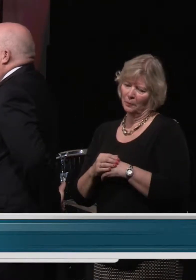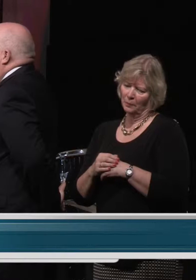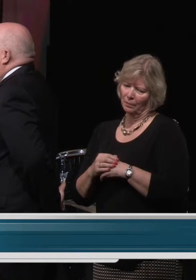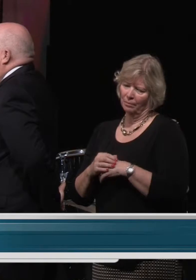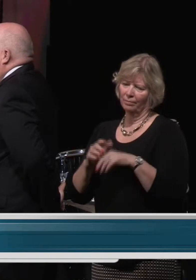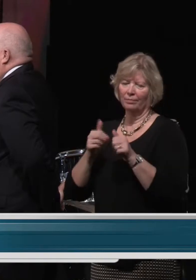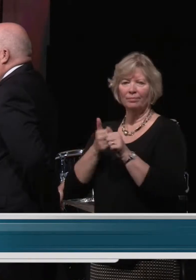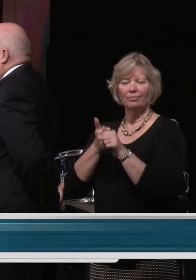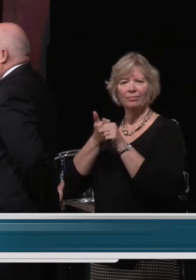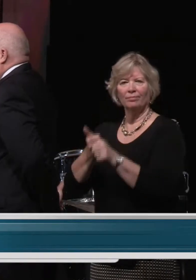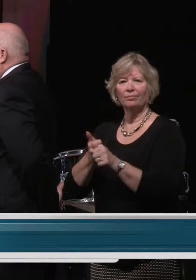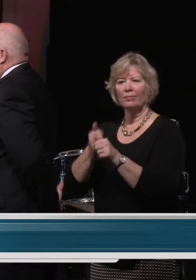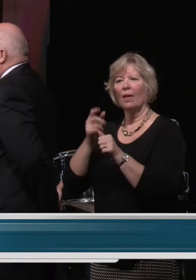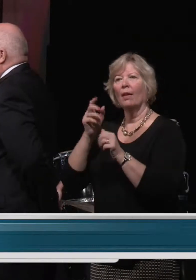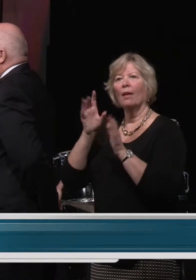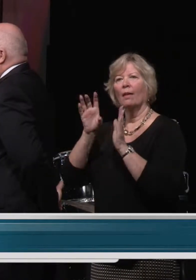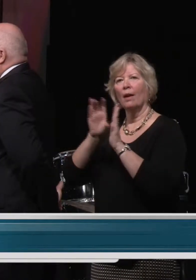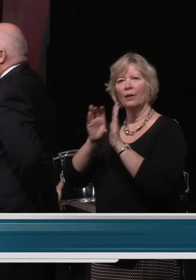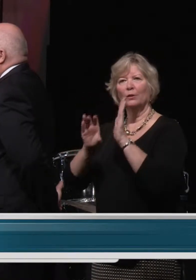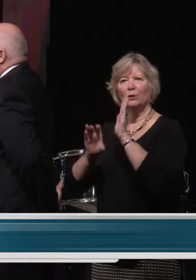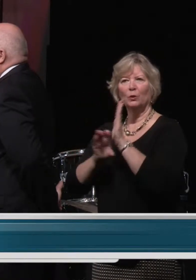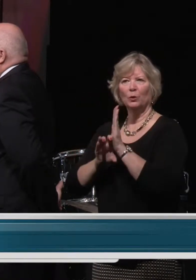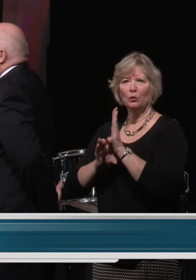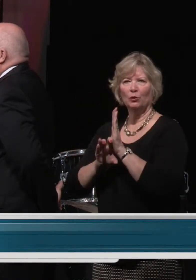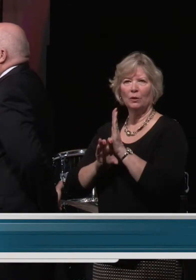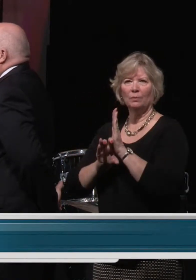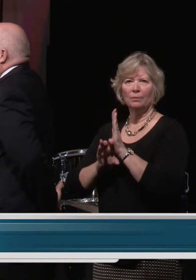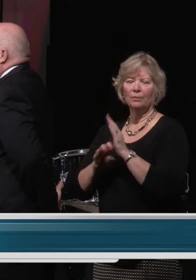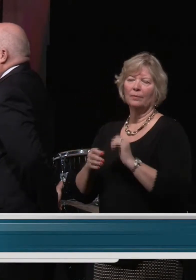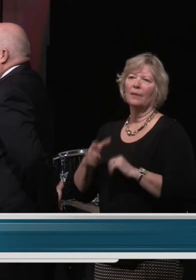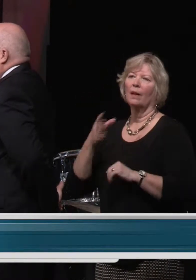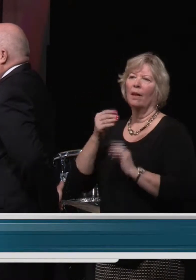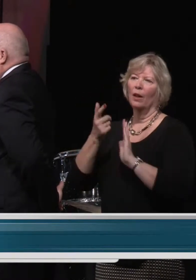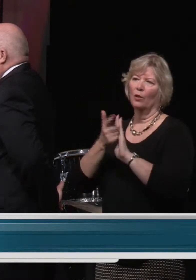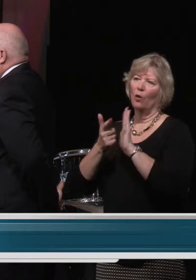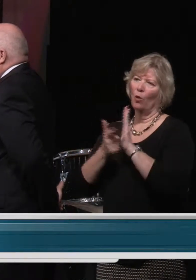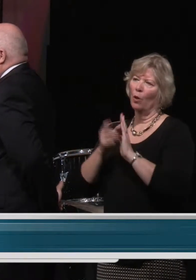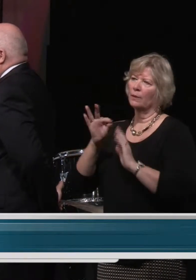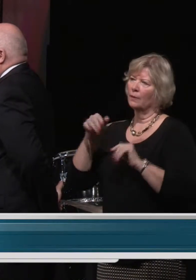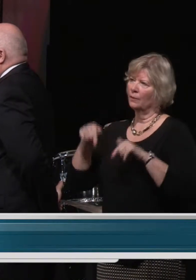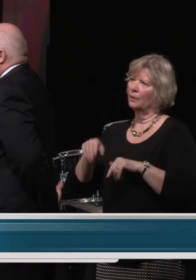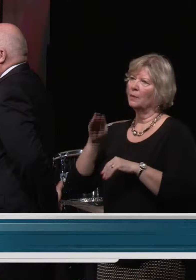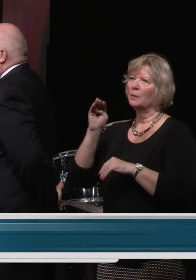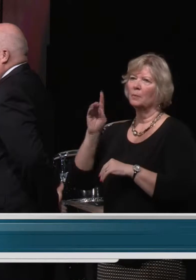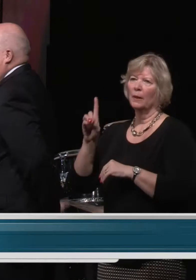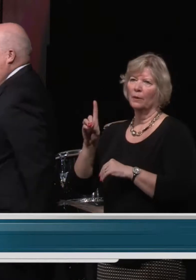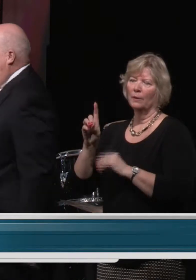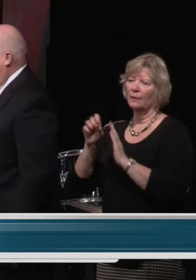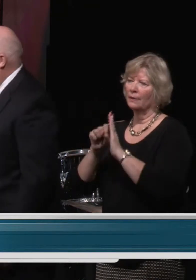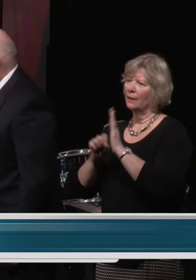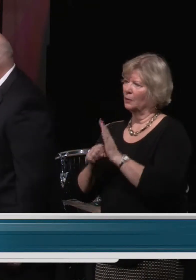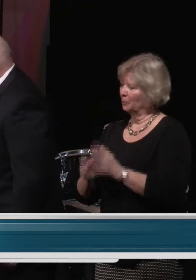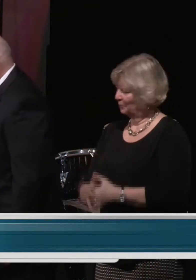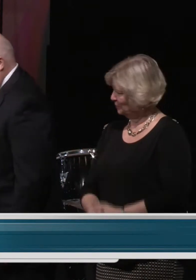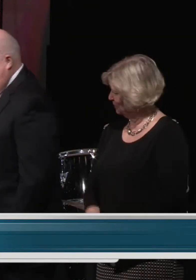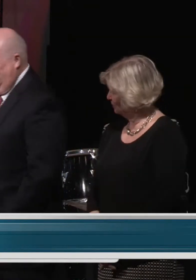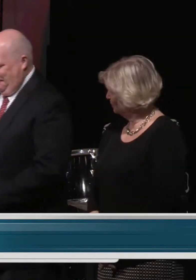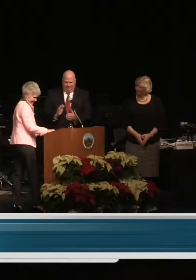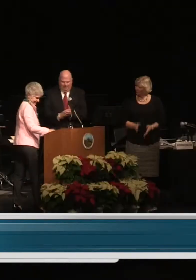according to the Constitution and laws of this state. Congratulations.